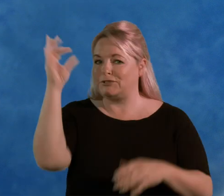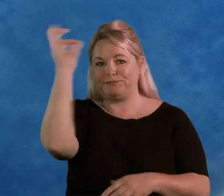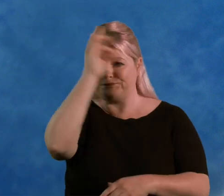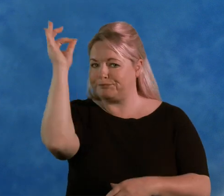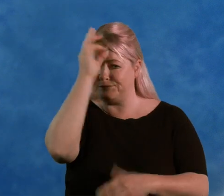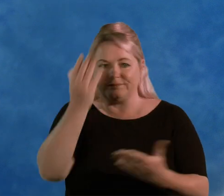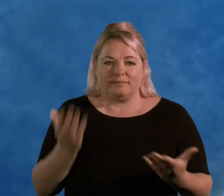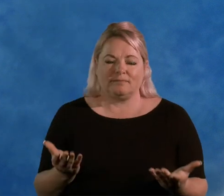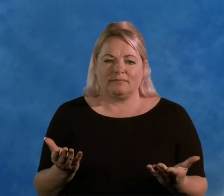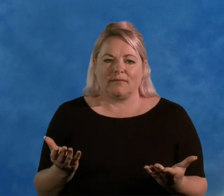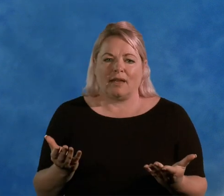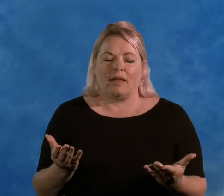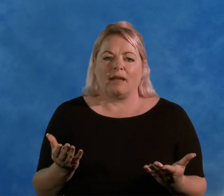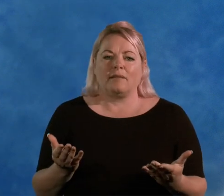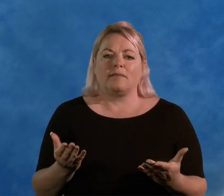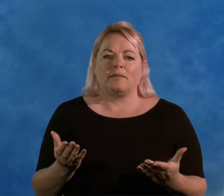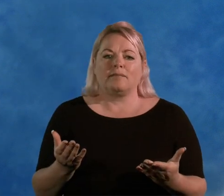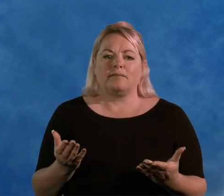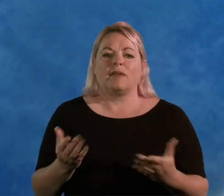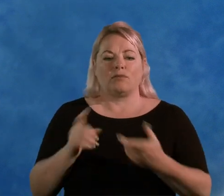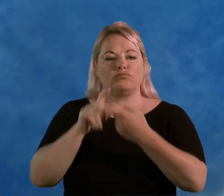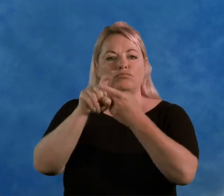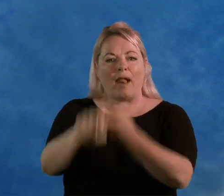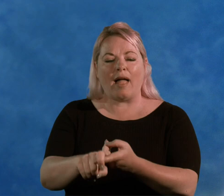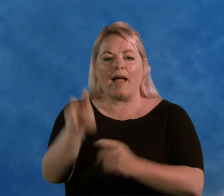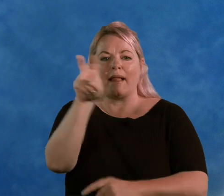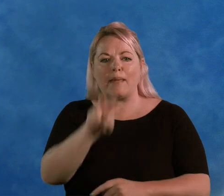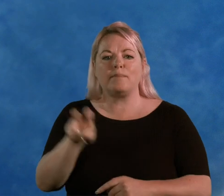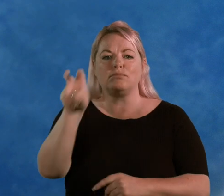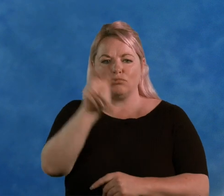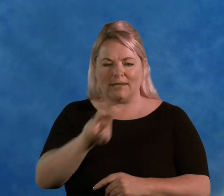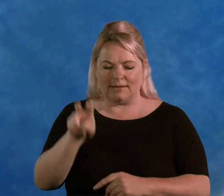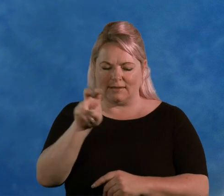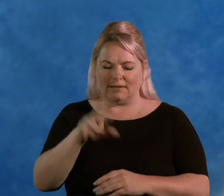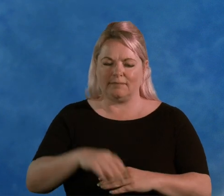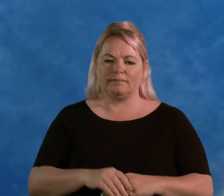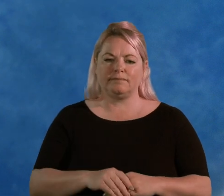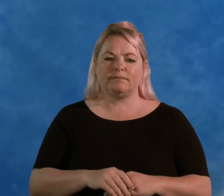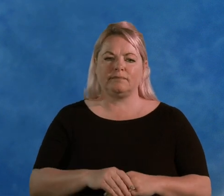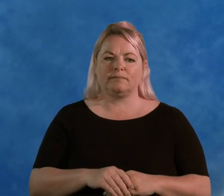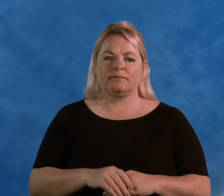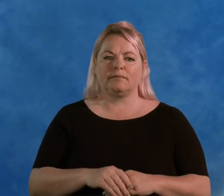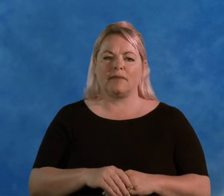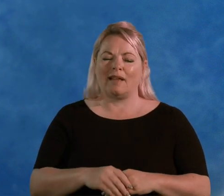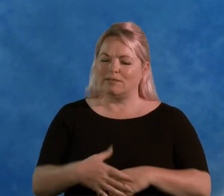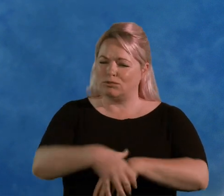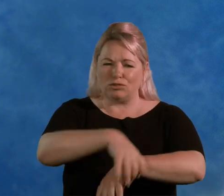and I largely relied on lip reading. And I was struggling